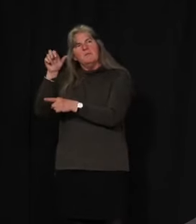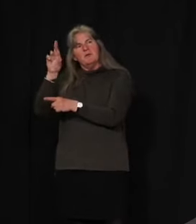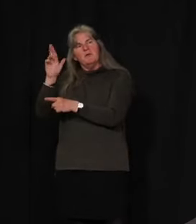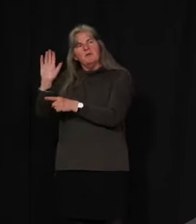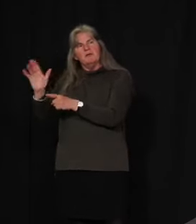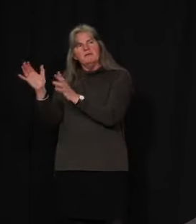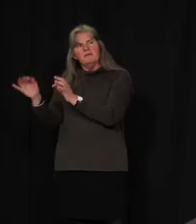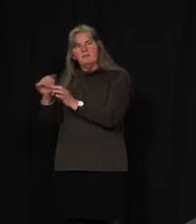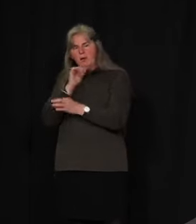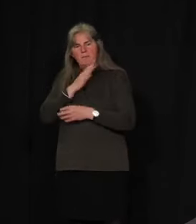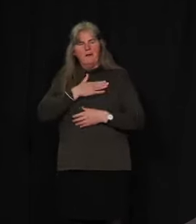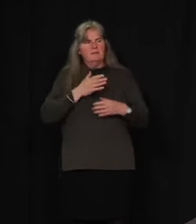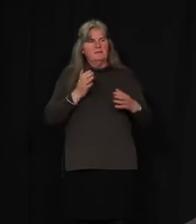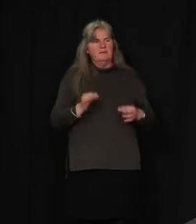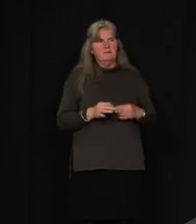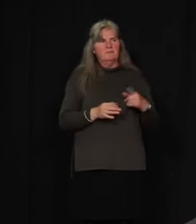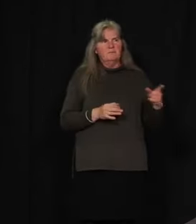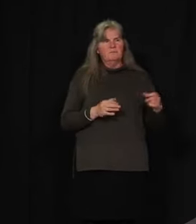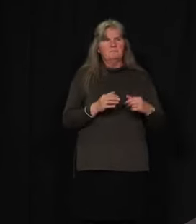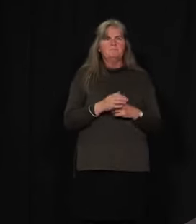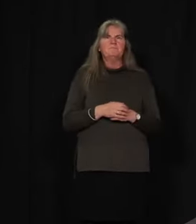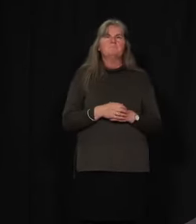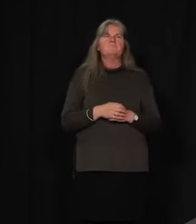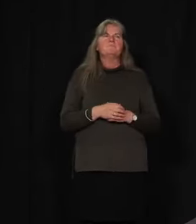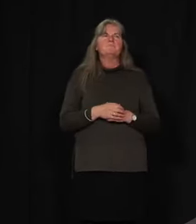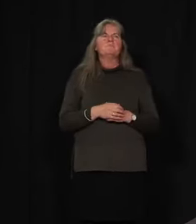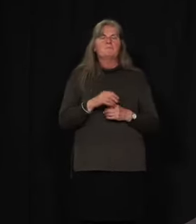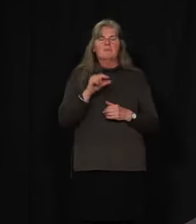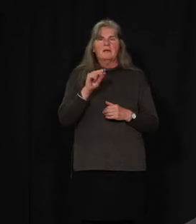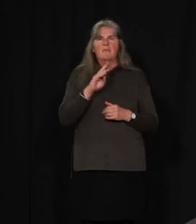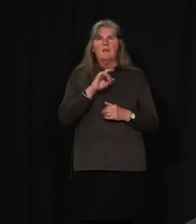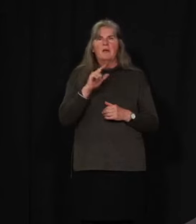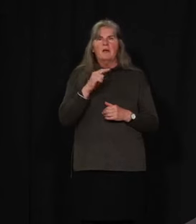Next, we'll go to Gabrielle with White Horse Star. Gabrielle?